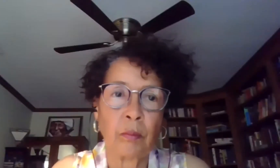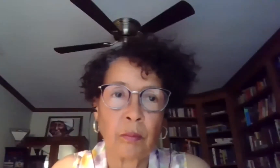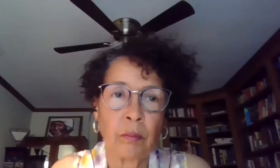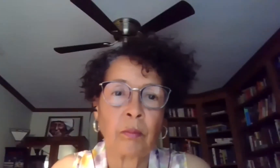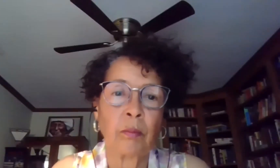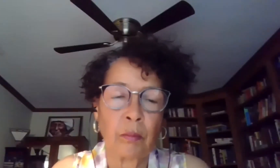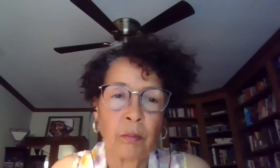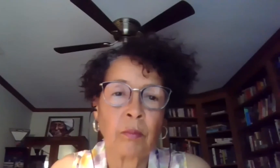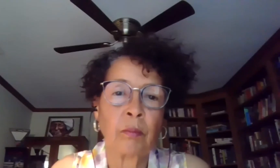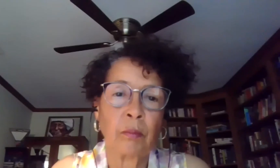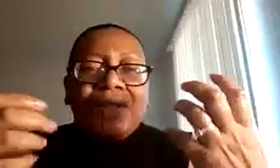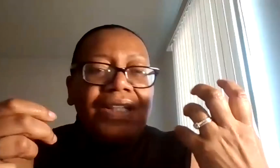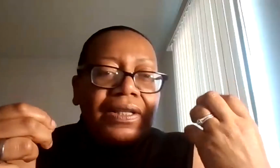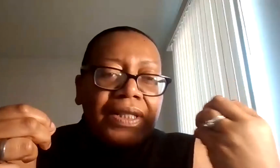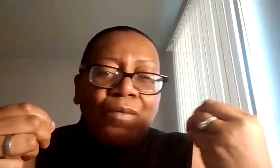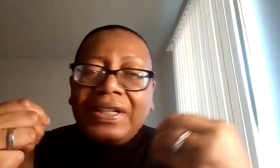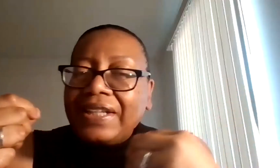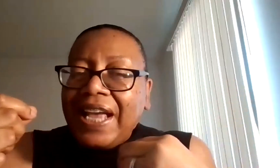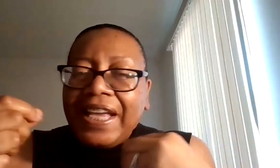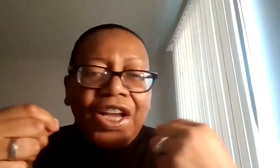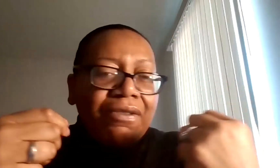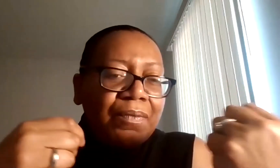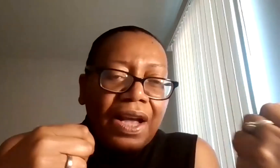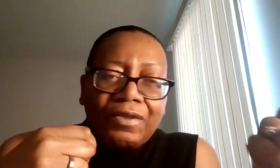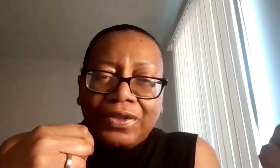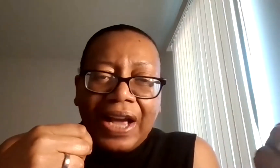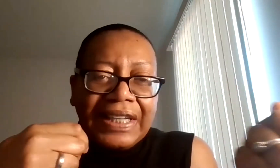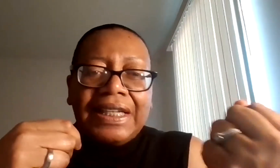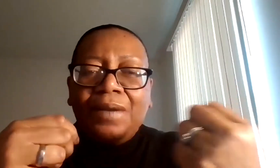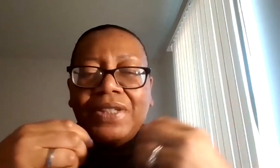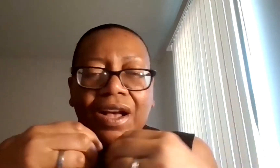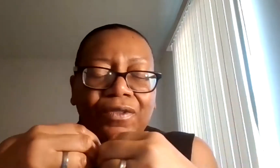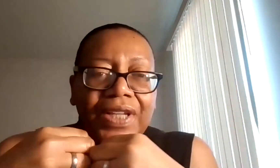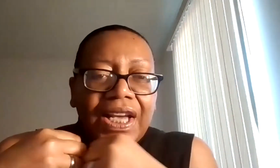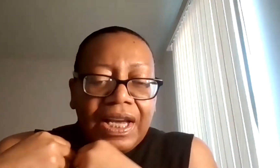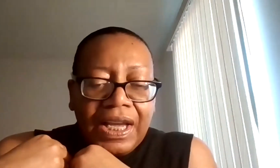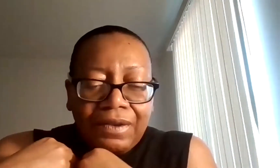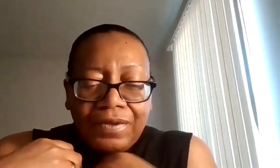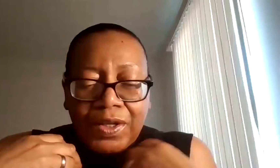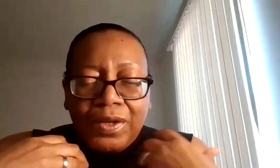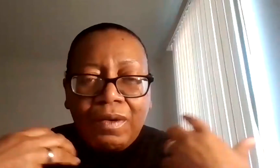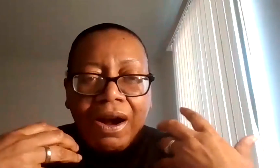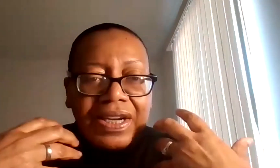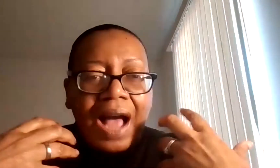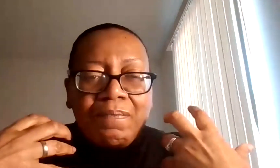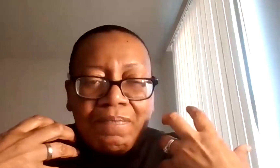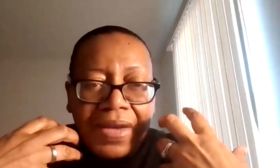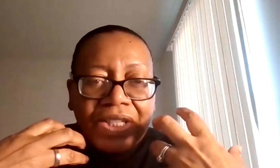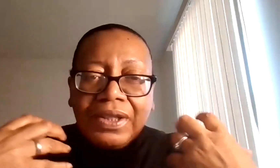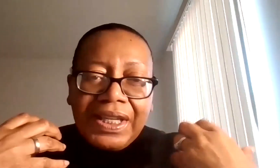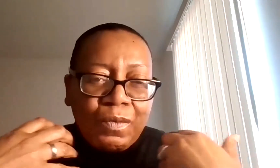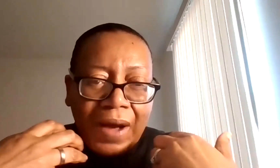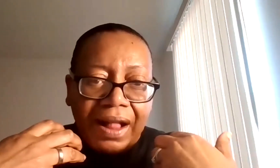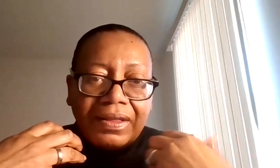It's not just about someone not taking care of themselves or not eating themselves. If you are not